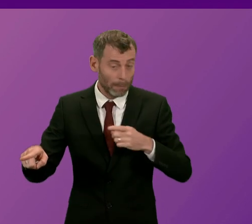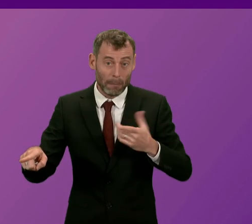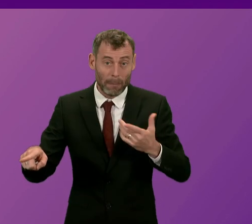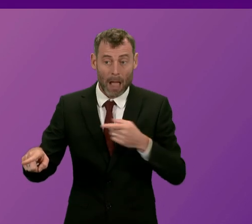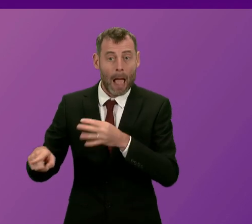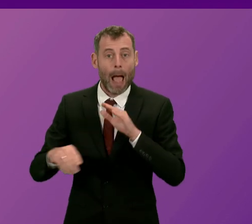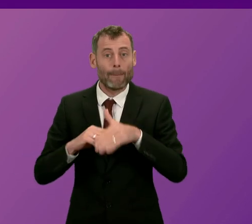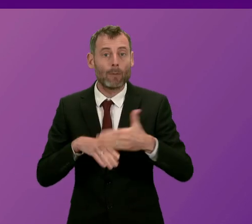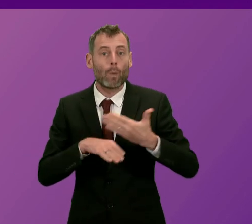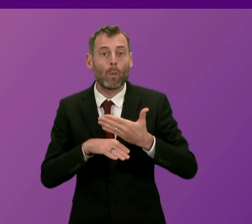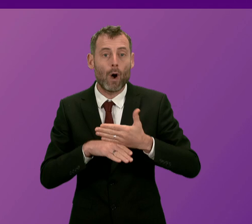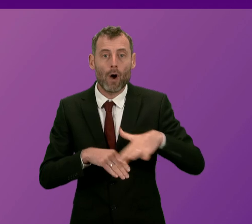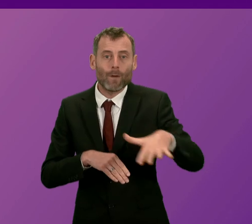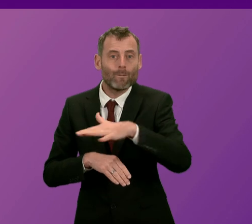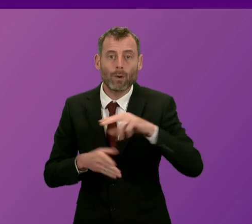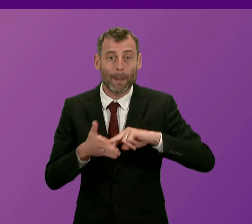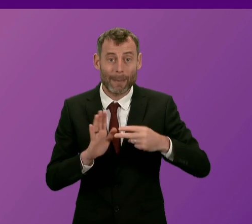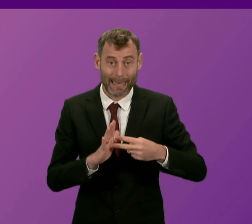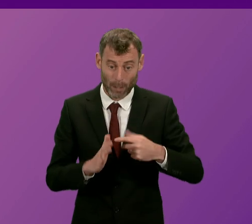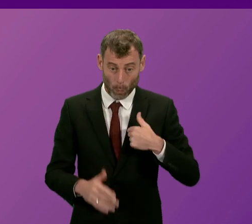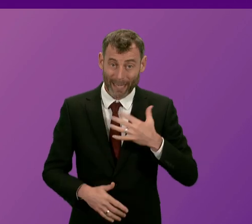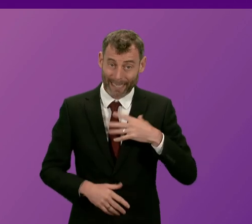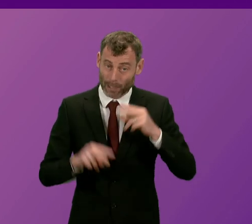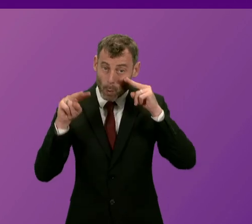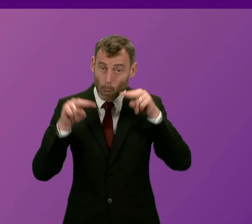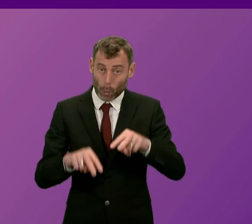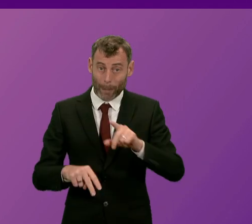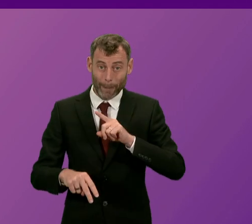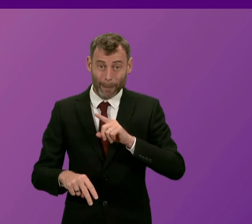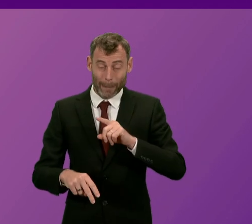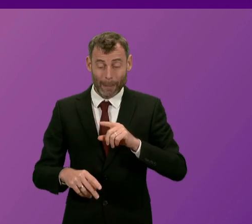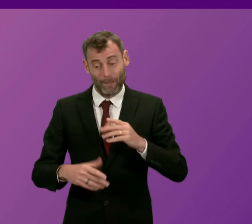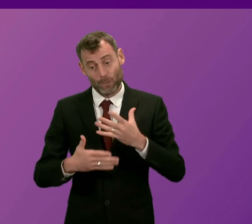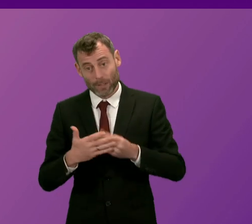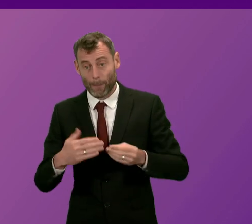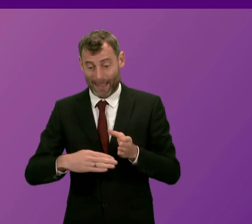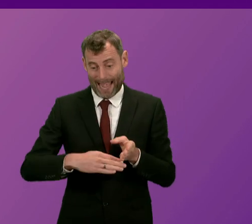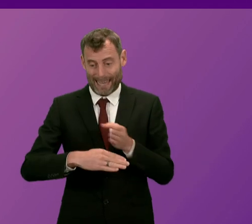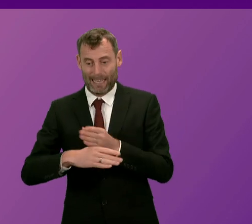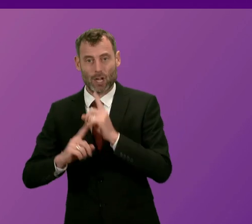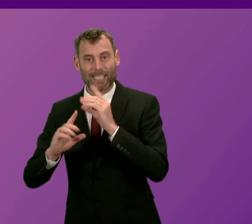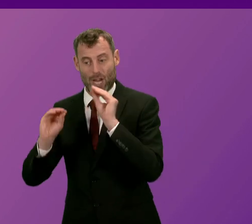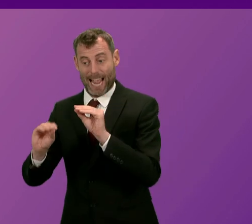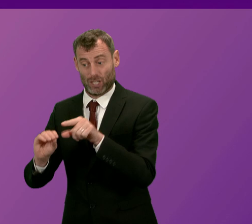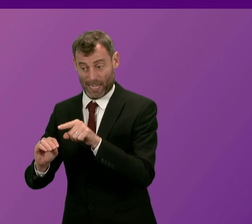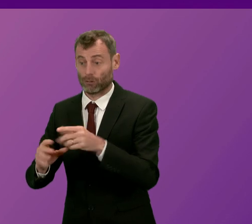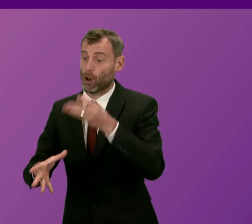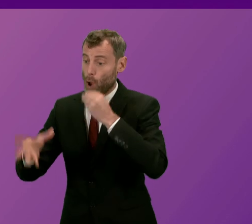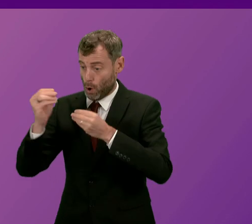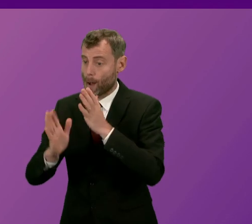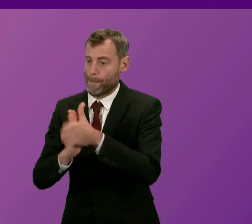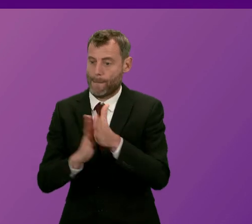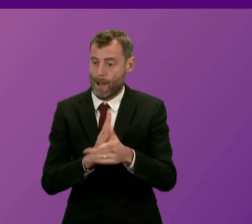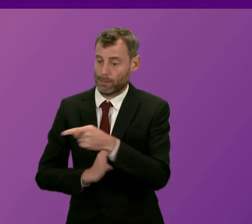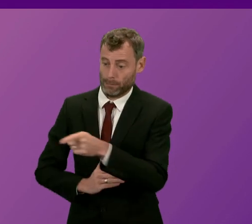because it informs the admission to initial teacher education, which is critical to make sure we have all the skills necessary for our teaching